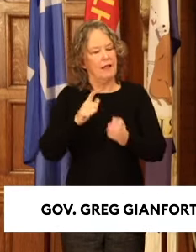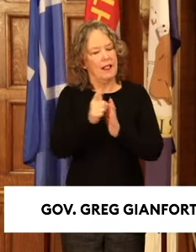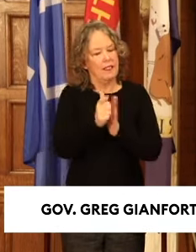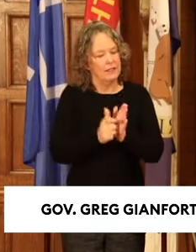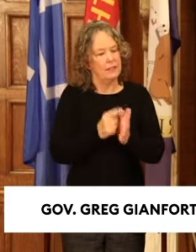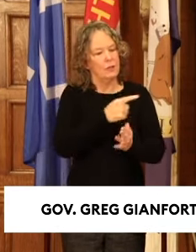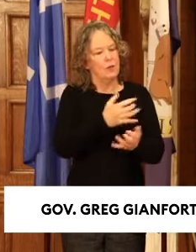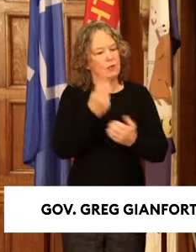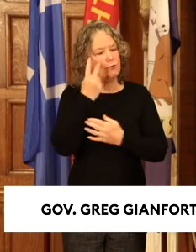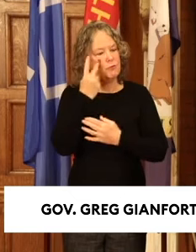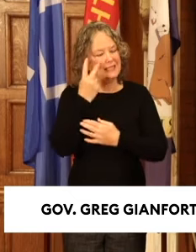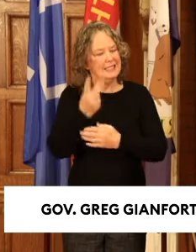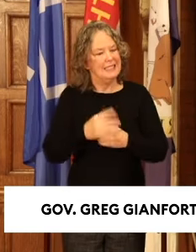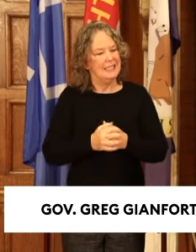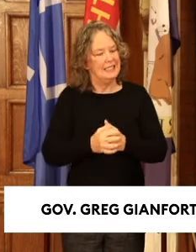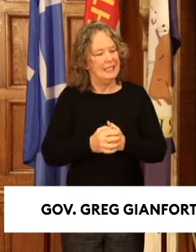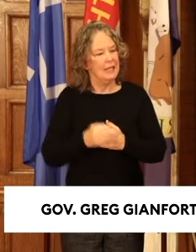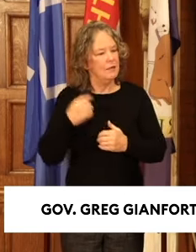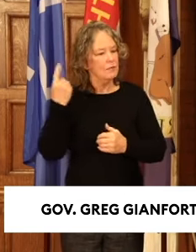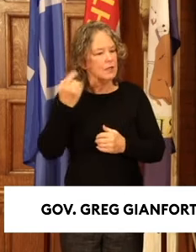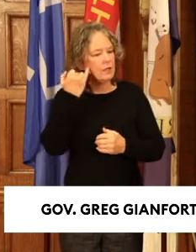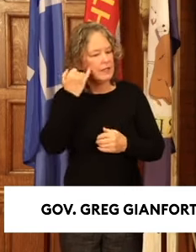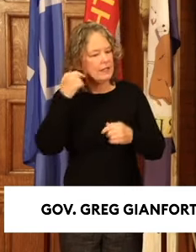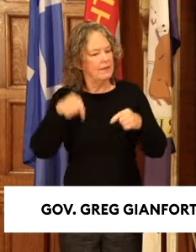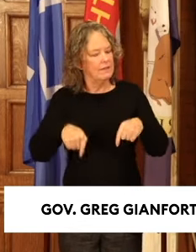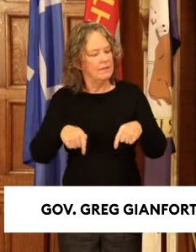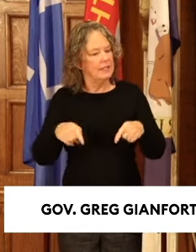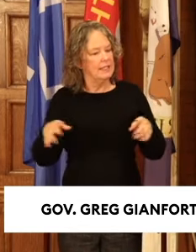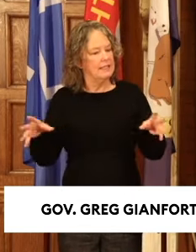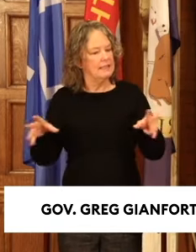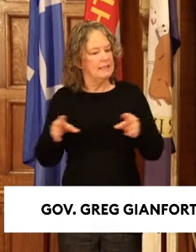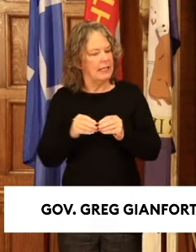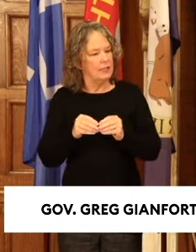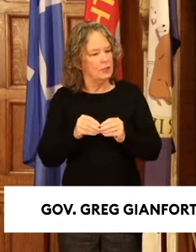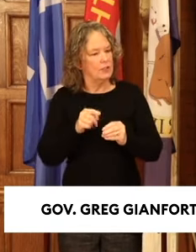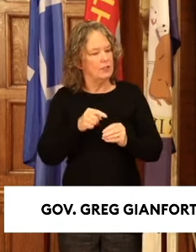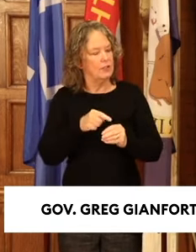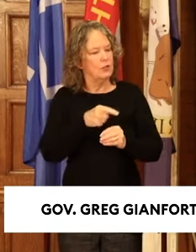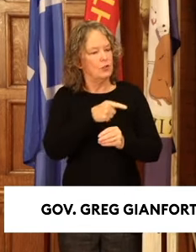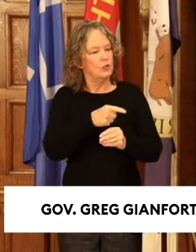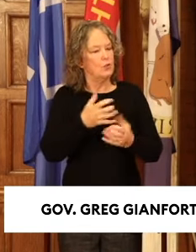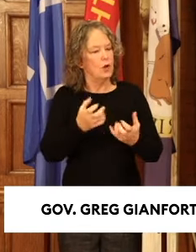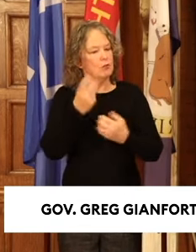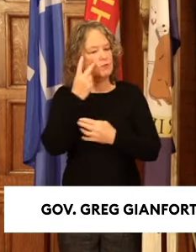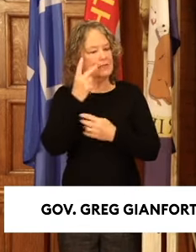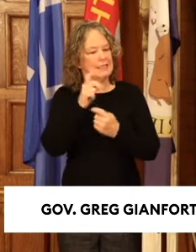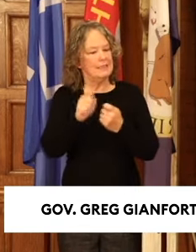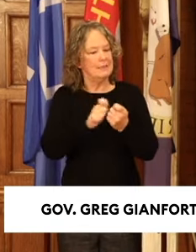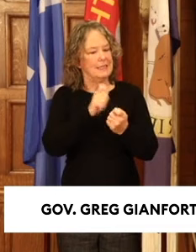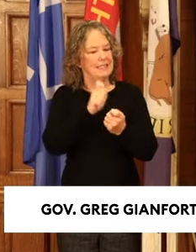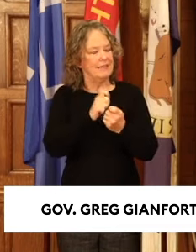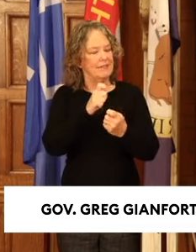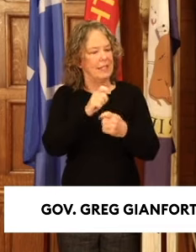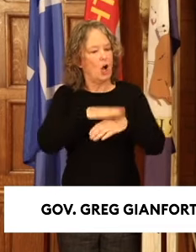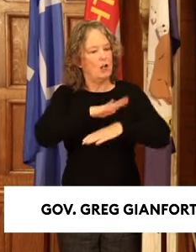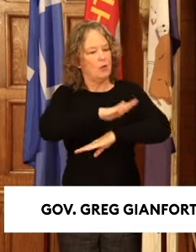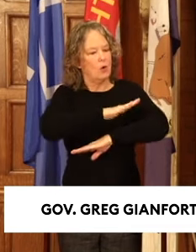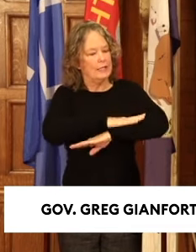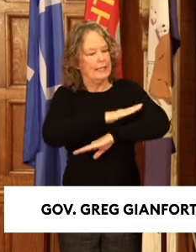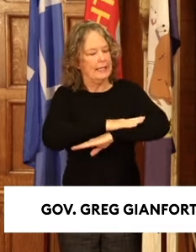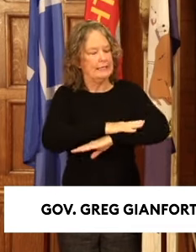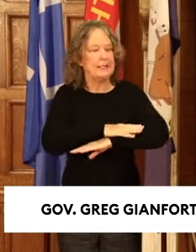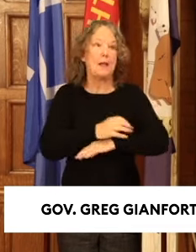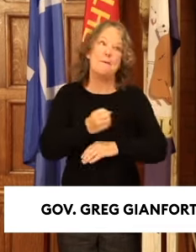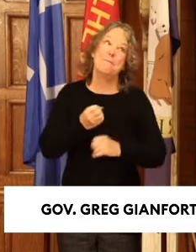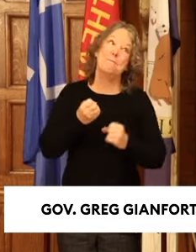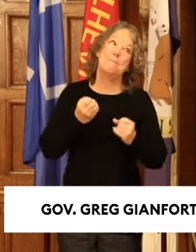isn't a rejection, but I'm wondering in this session if there's specific legislation you would like to see meet your desk. Yeah, there's a lot of things there.